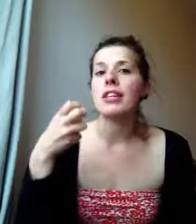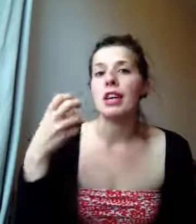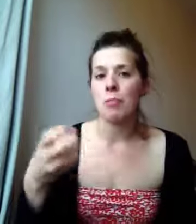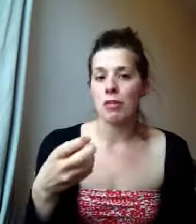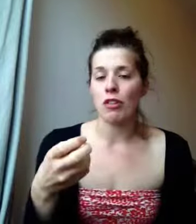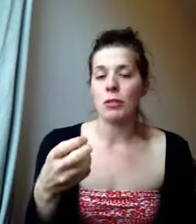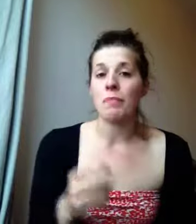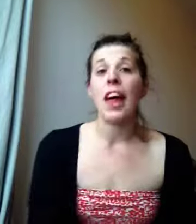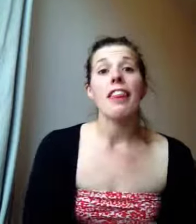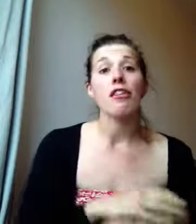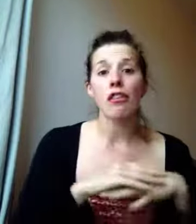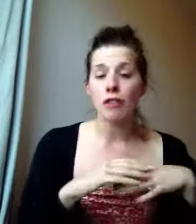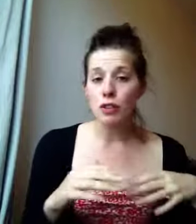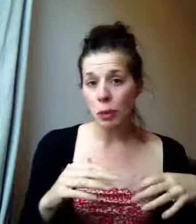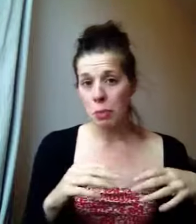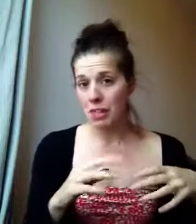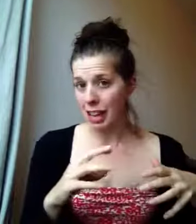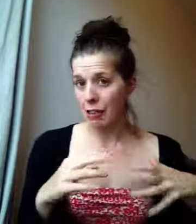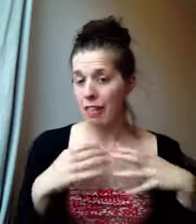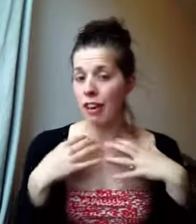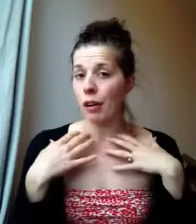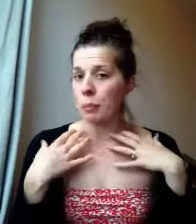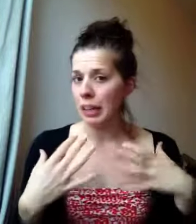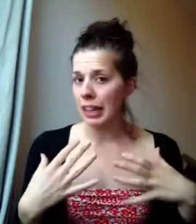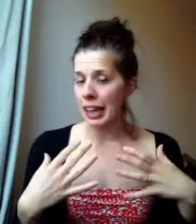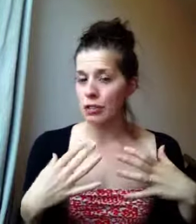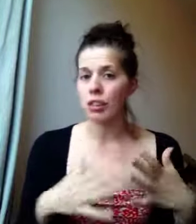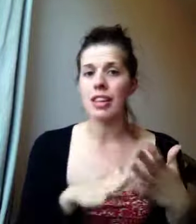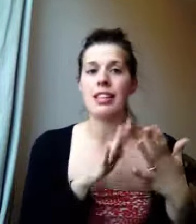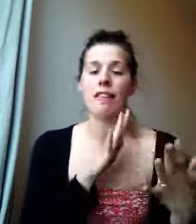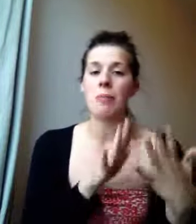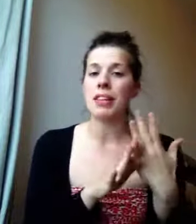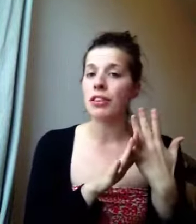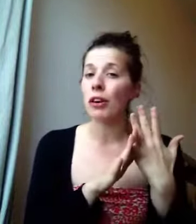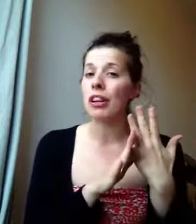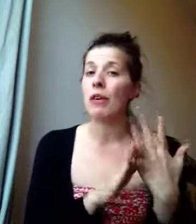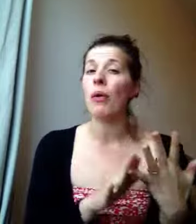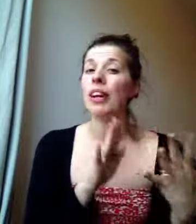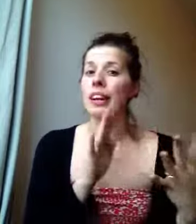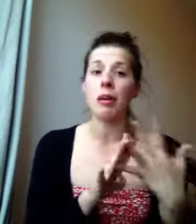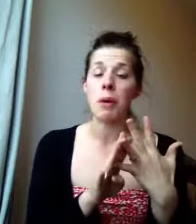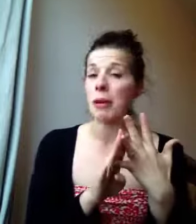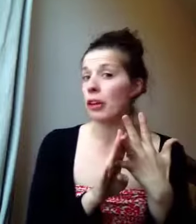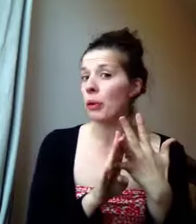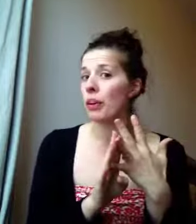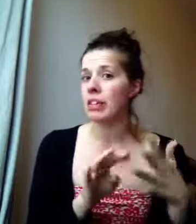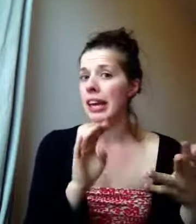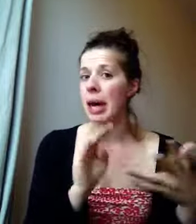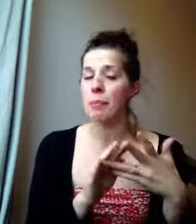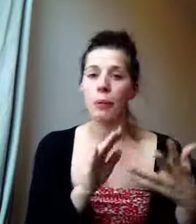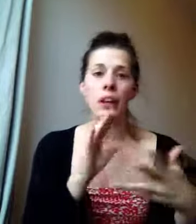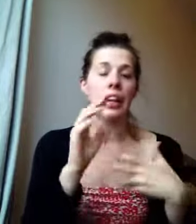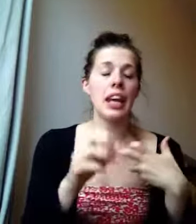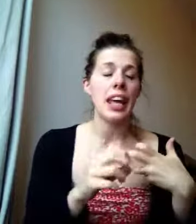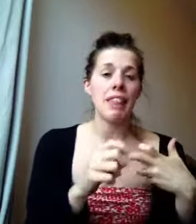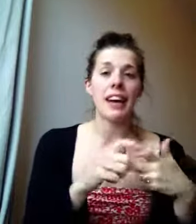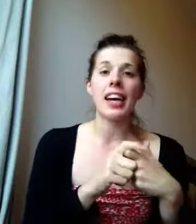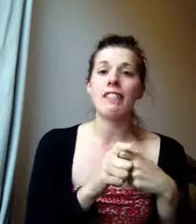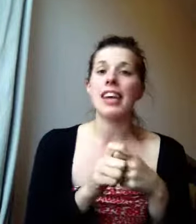and minerals. There are a few supplements out there that are completely natural, things like fermented cod liver oil and maybe other oils like hemp oil and that kind of thing.